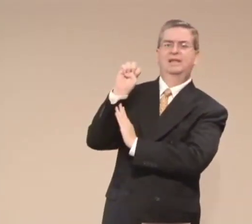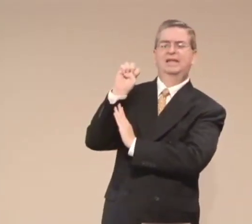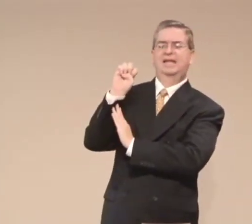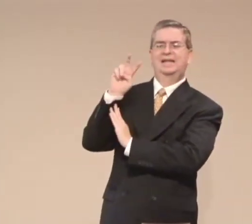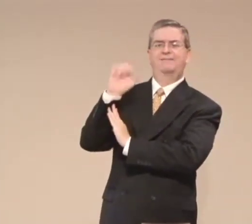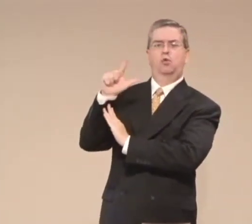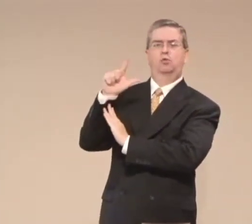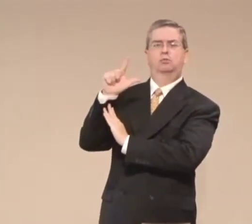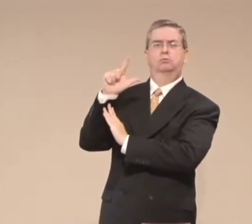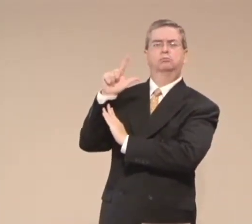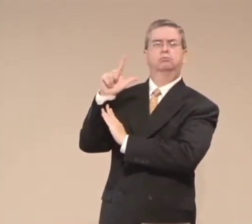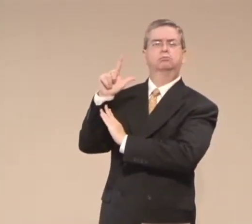involved in it.